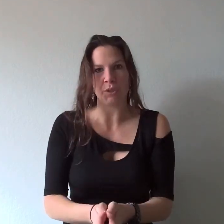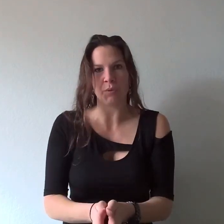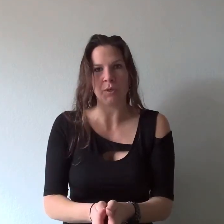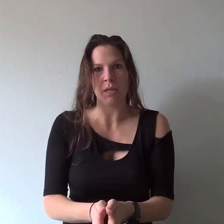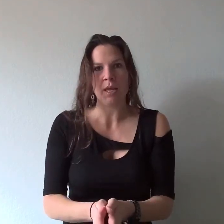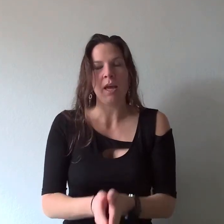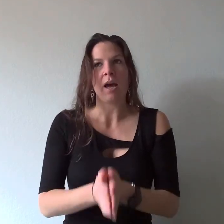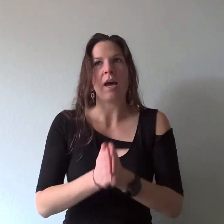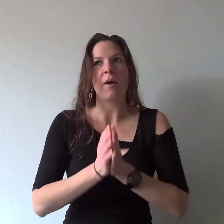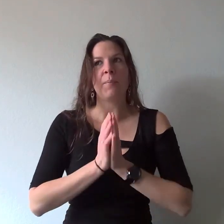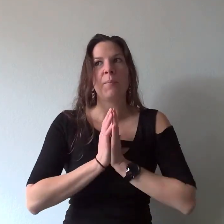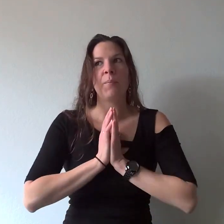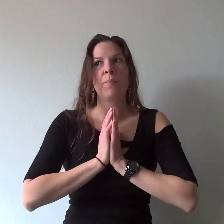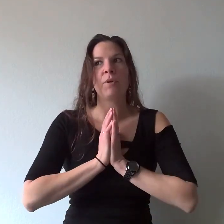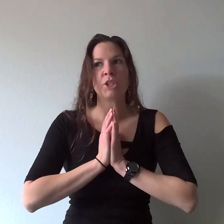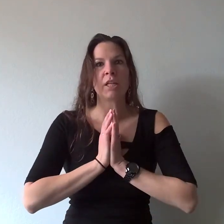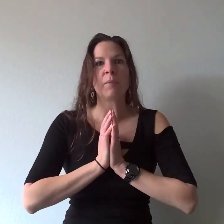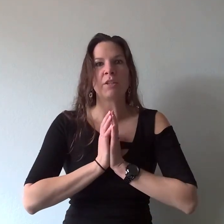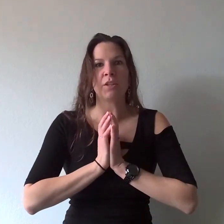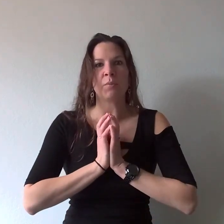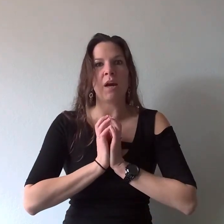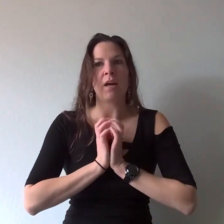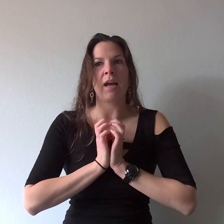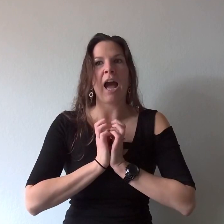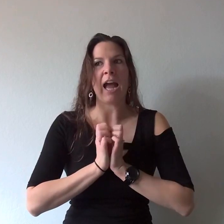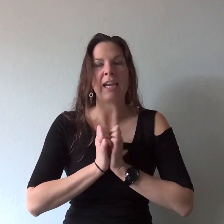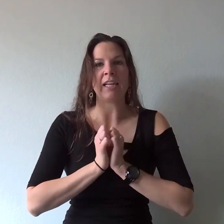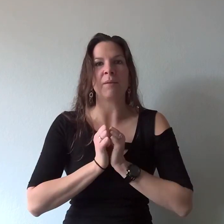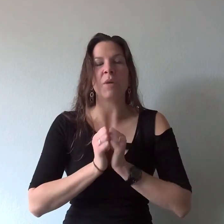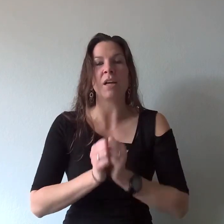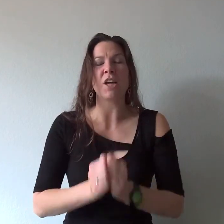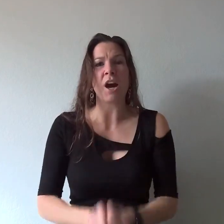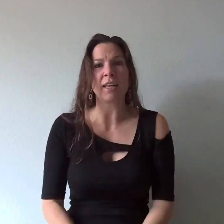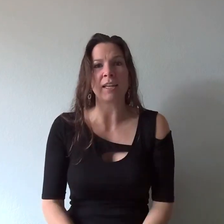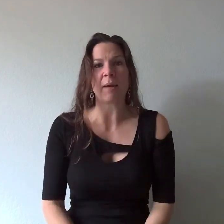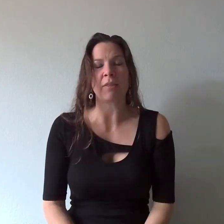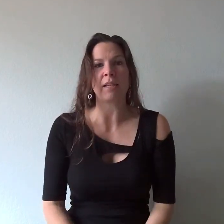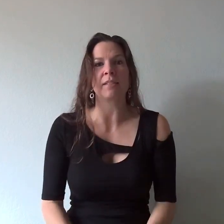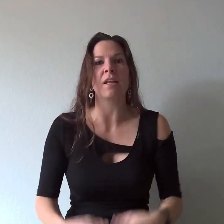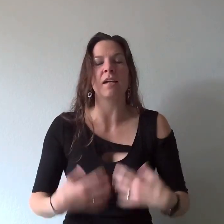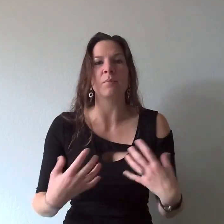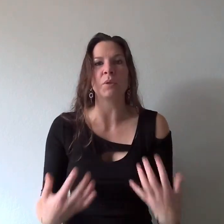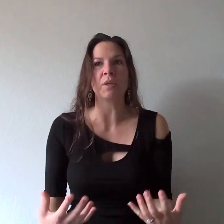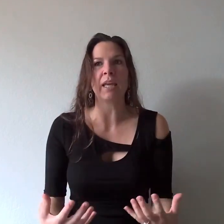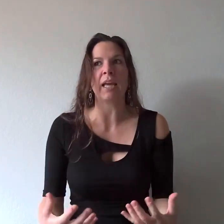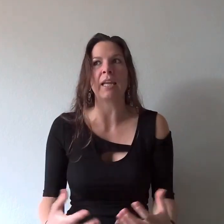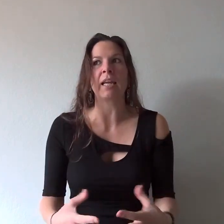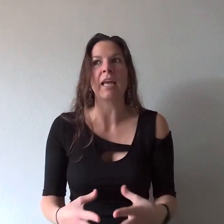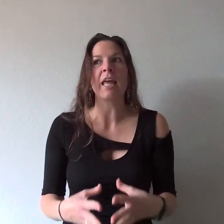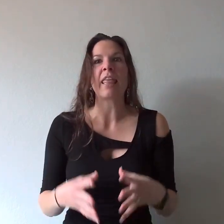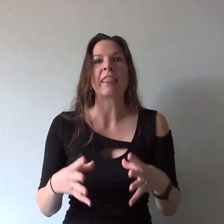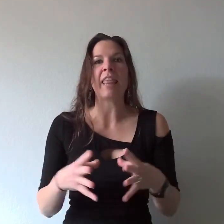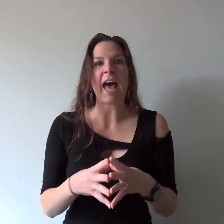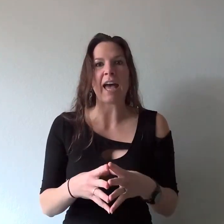pushing them under the rug hiding them not talking about things not communicating that